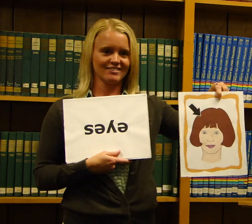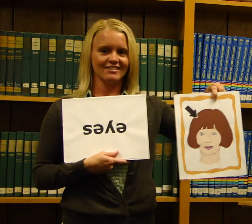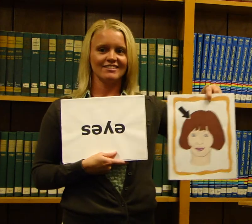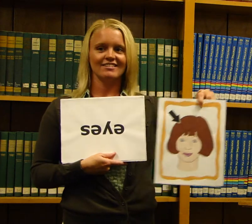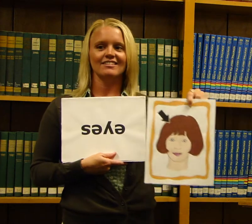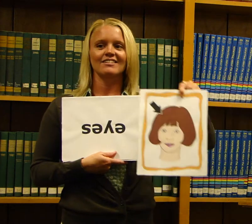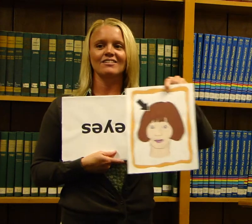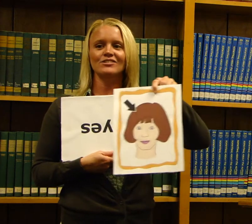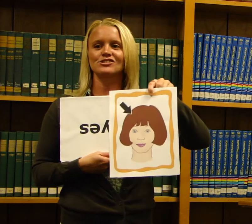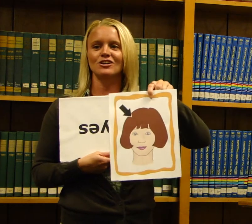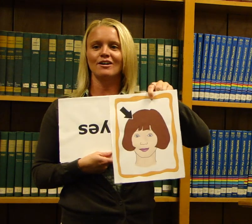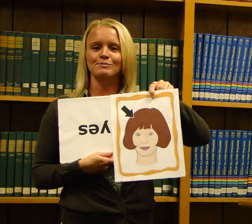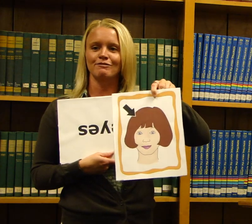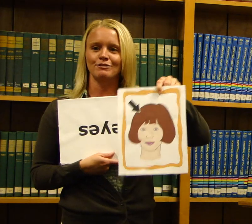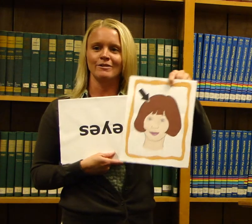Good job everybody!